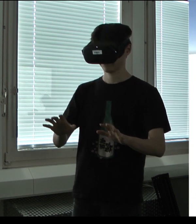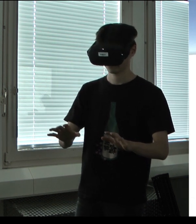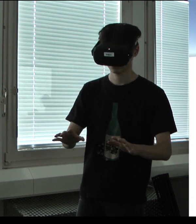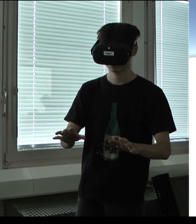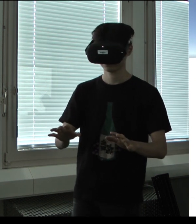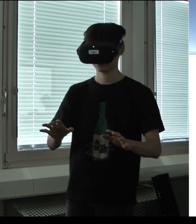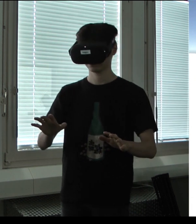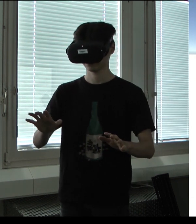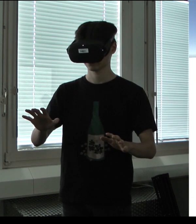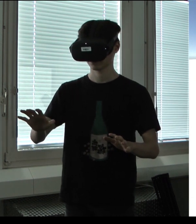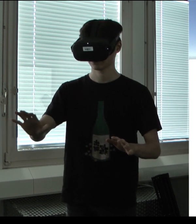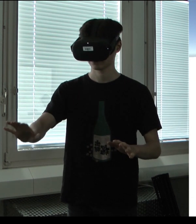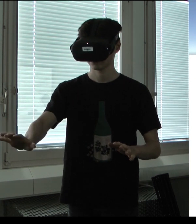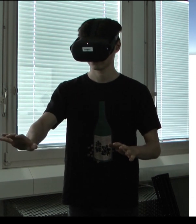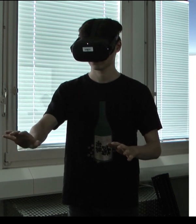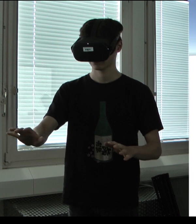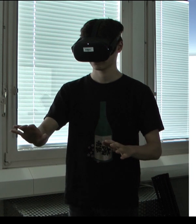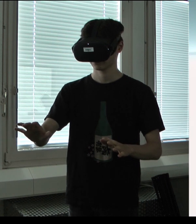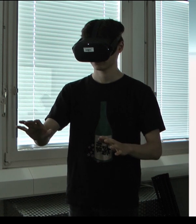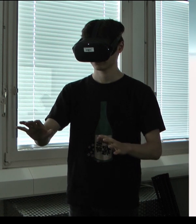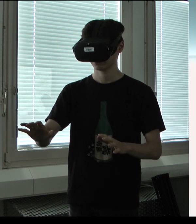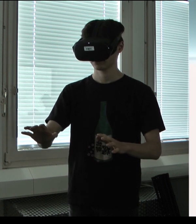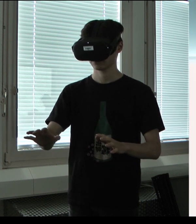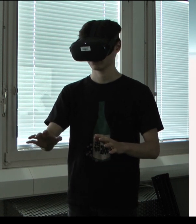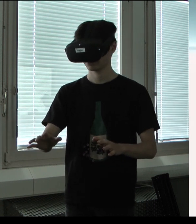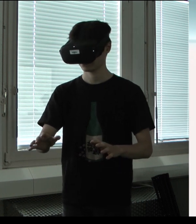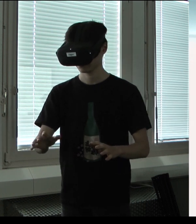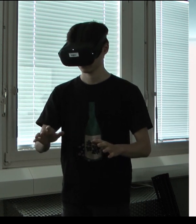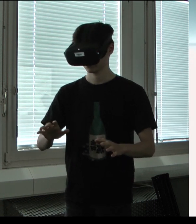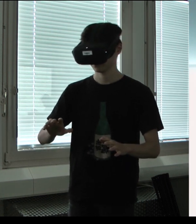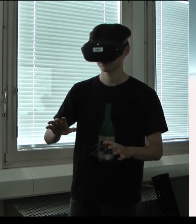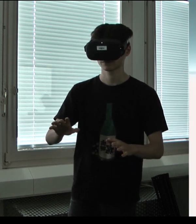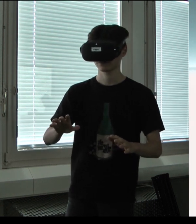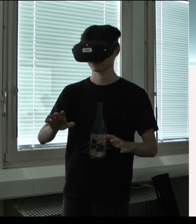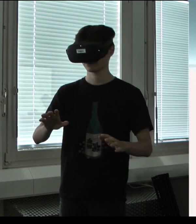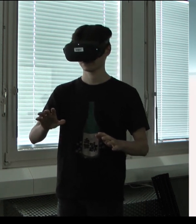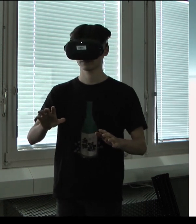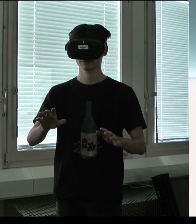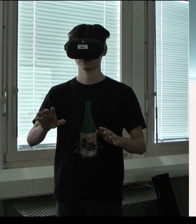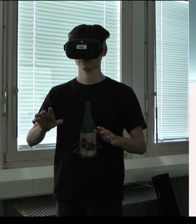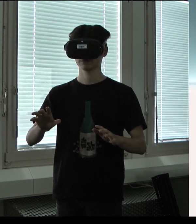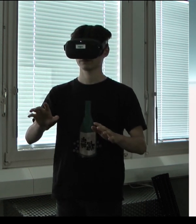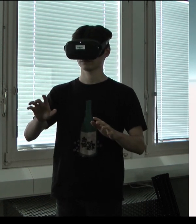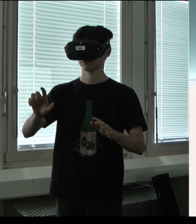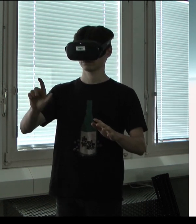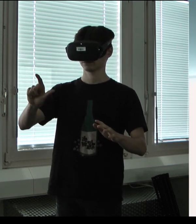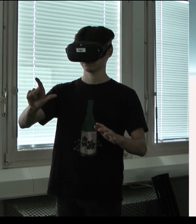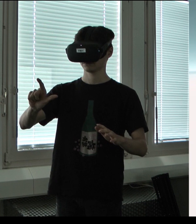Starting the learn mode, the user can replicate the hand sign from the second hand in the scene. When the two hands match, the next